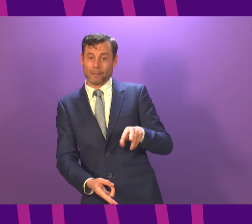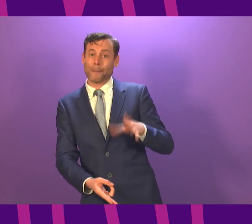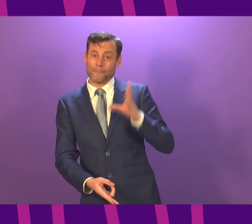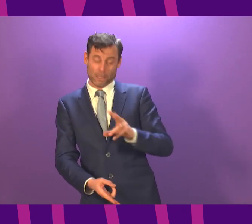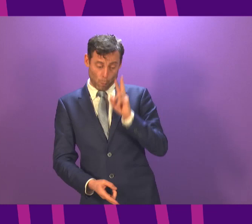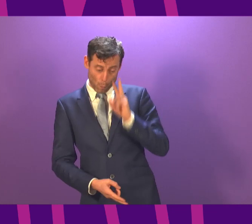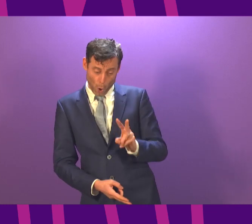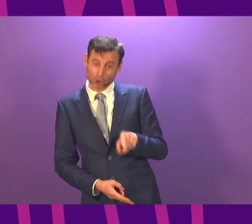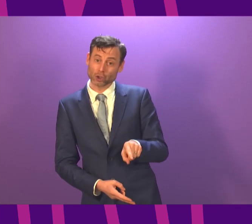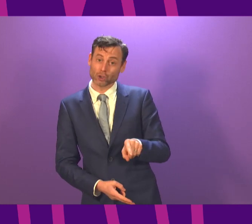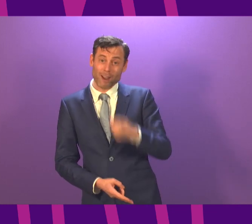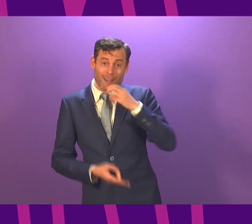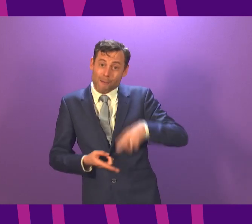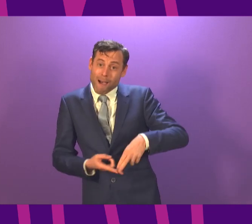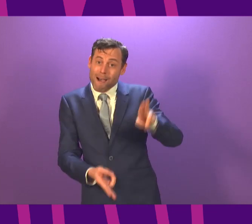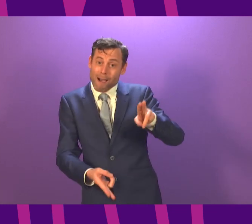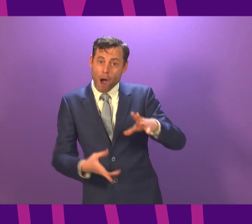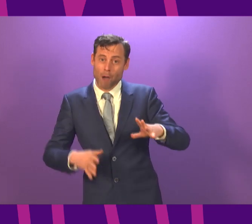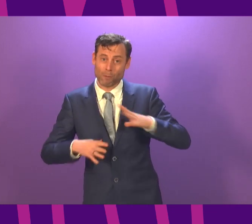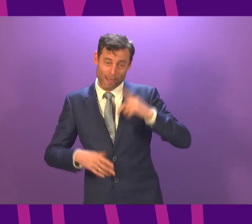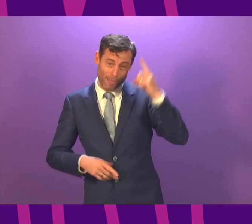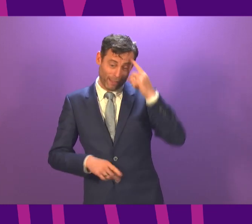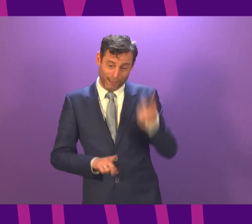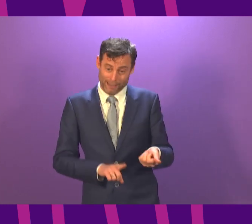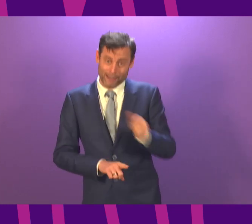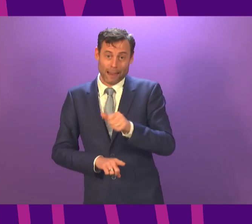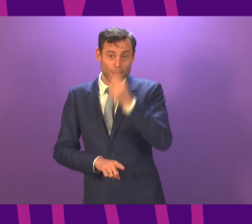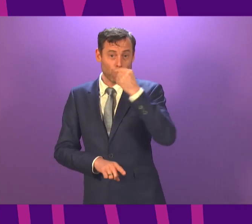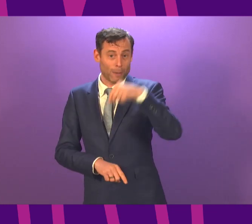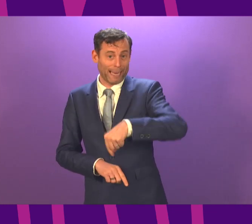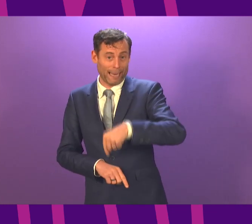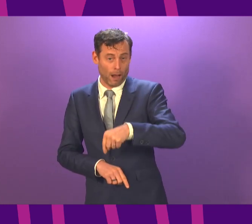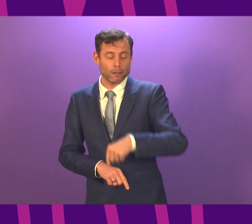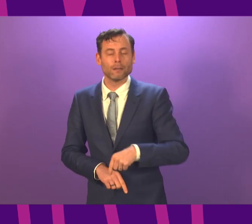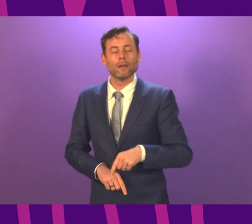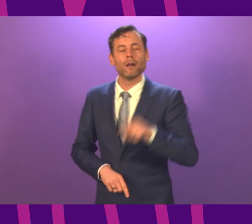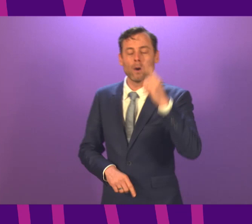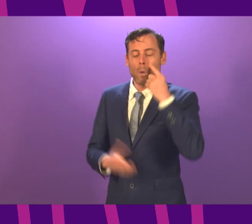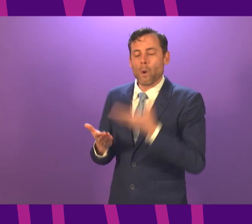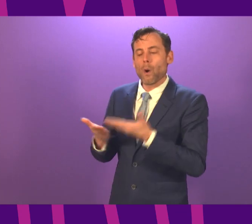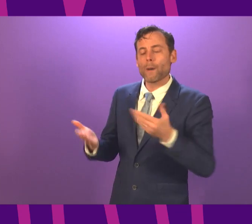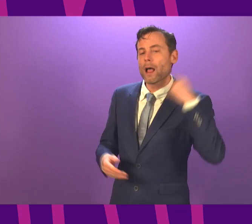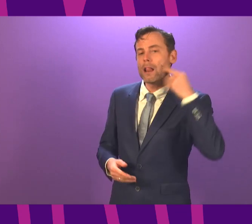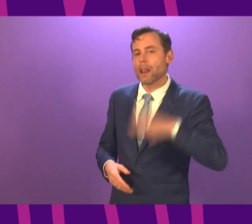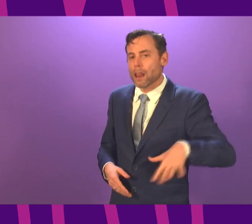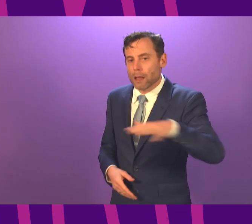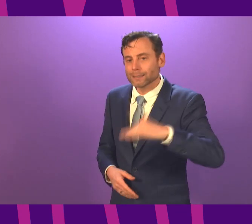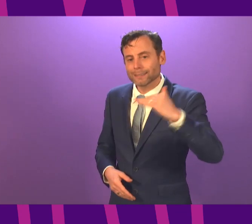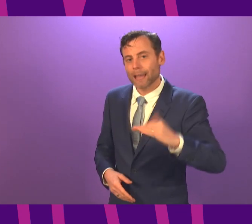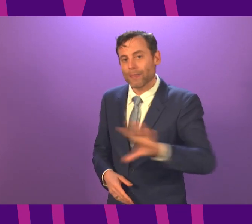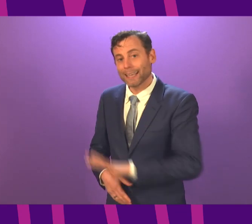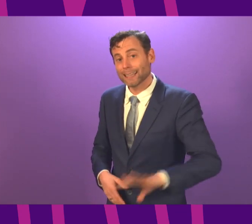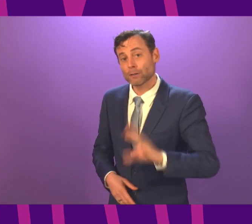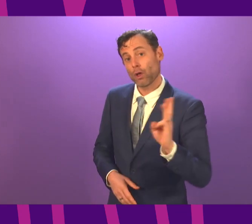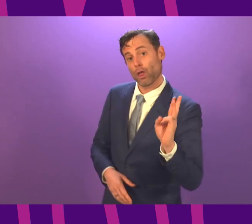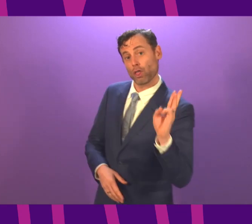stand, we estimate that we are possibly about four weeks behind the position in London and the south-east of England. The rapid acceleration in London